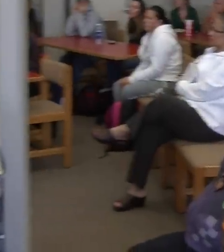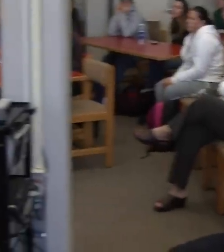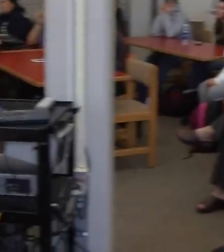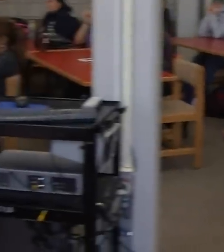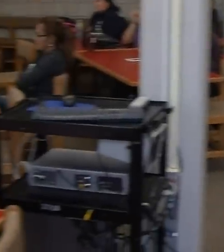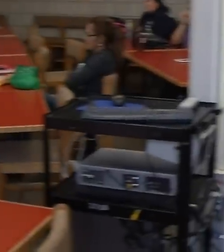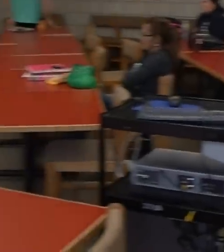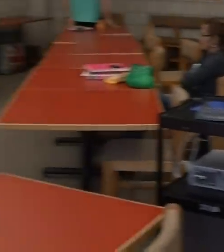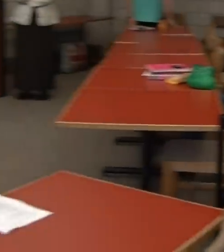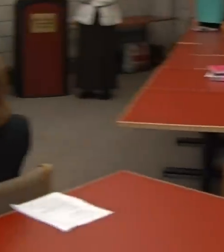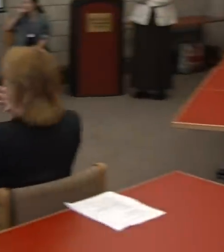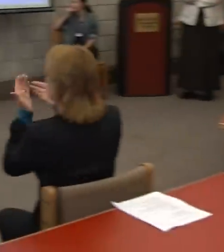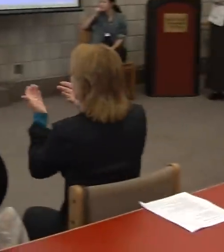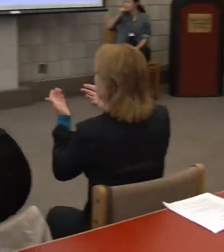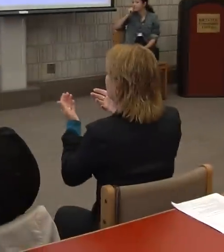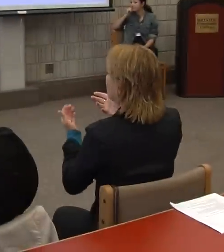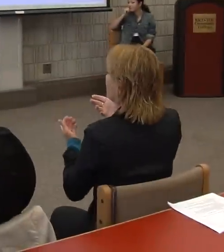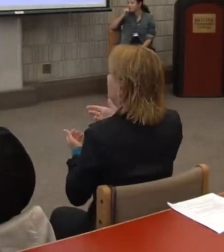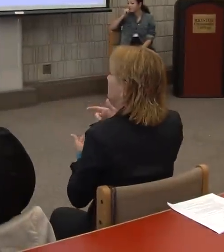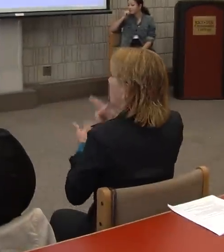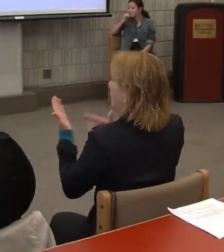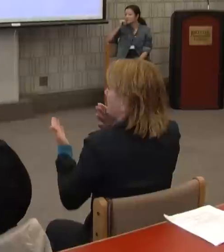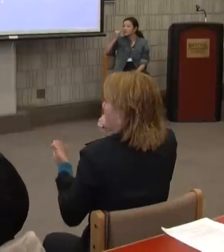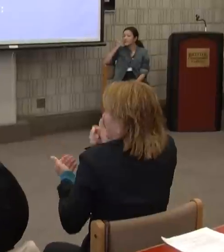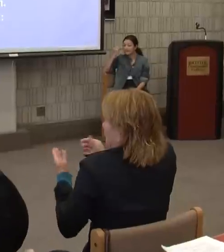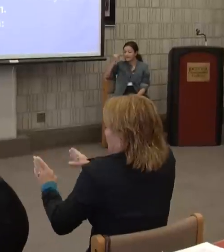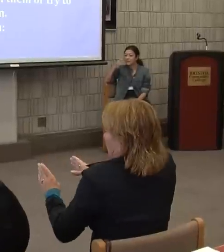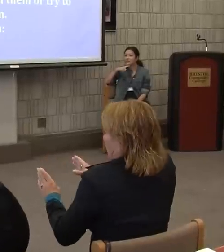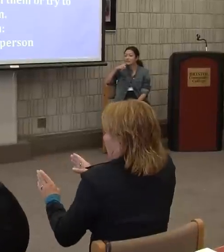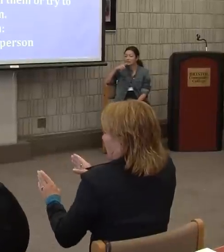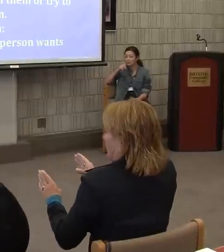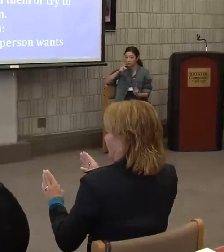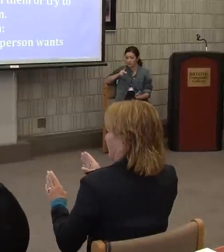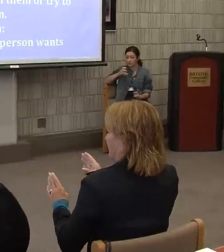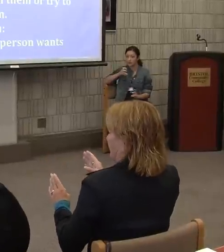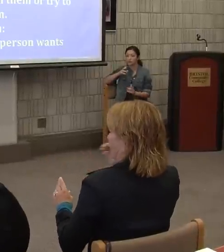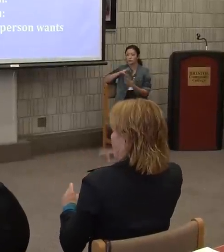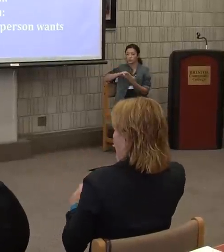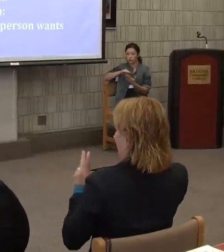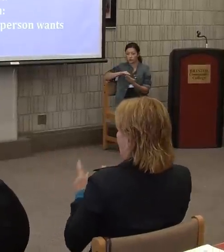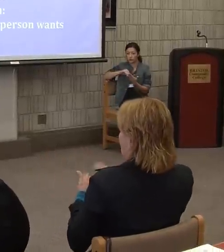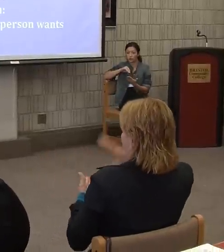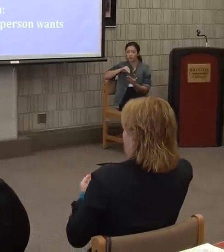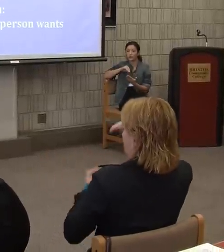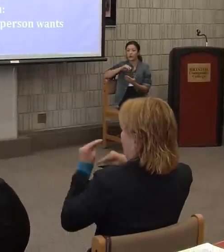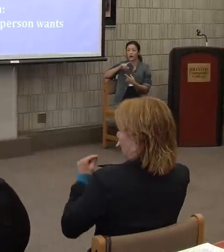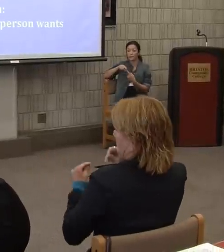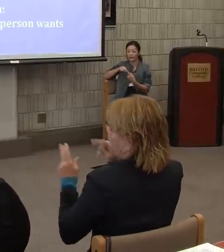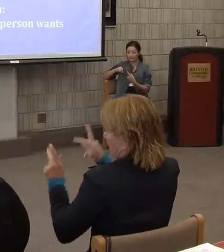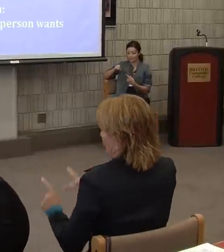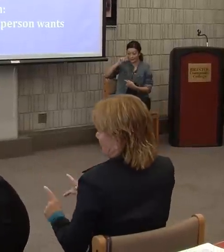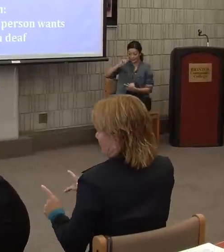So if hearing person wants to learn about a deaf person, what's your advice?